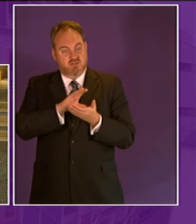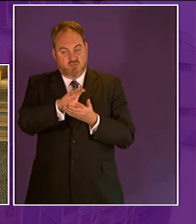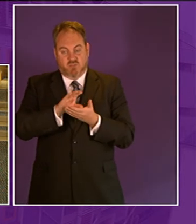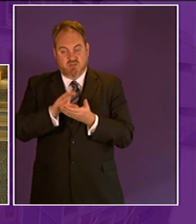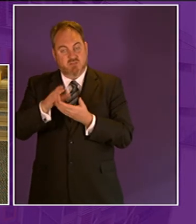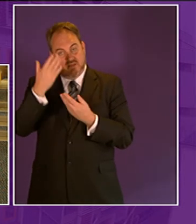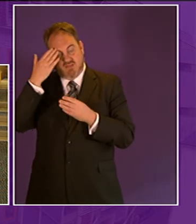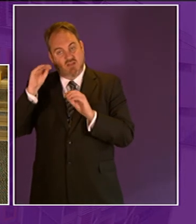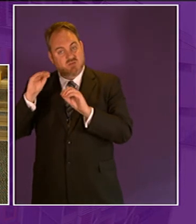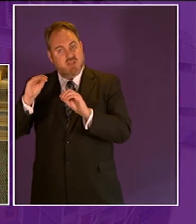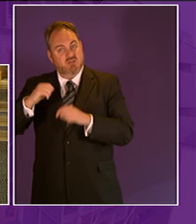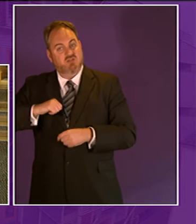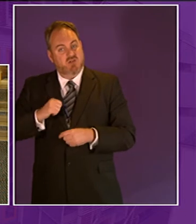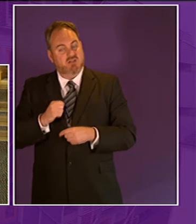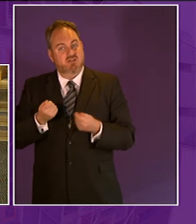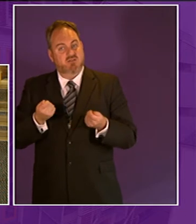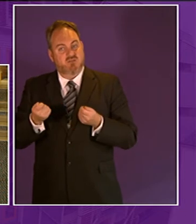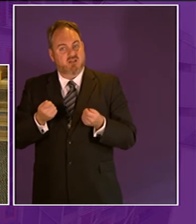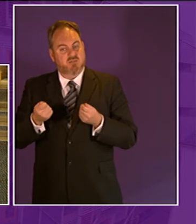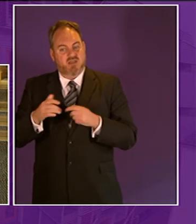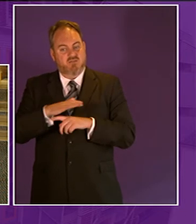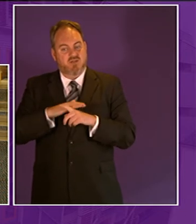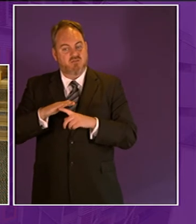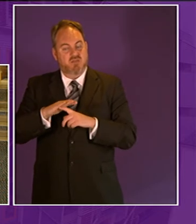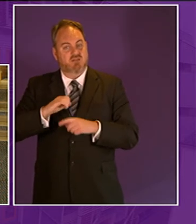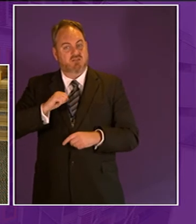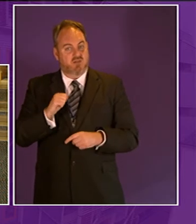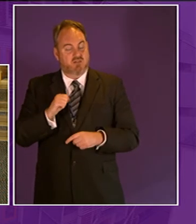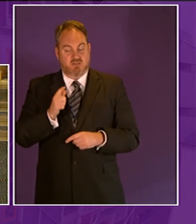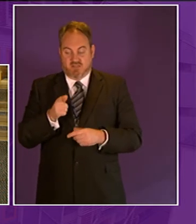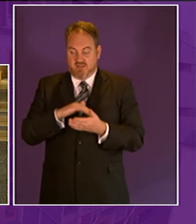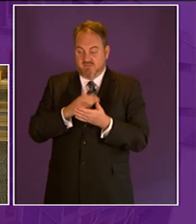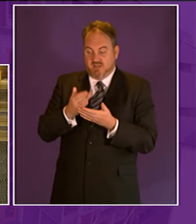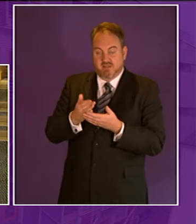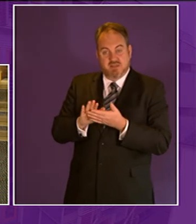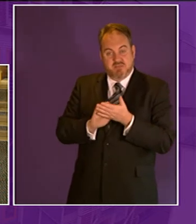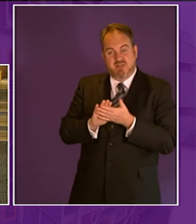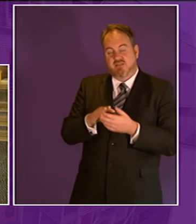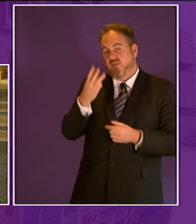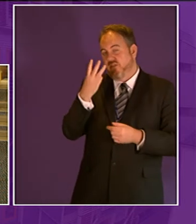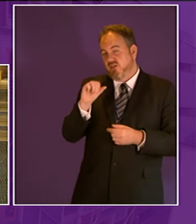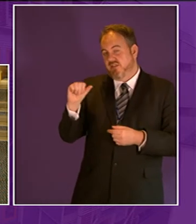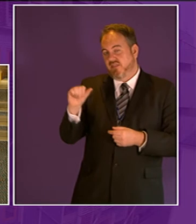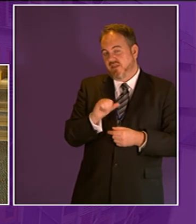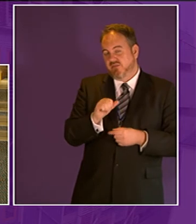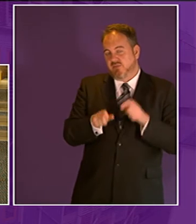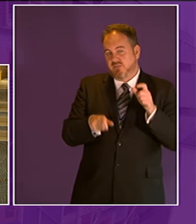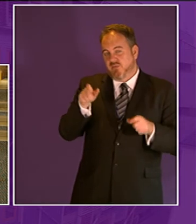scotland and administered by historic environment scotland this funding has enabled more than 30 000 pupils from almost 900 scottish schools